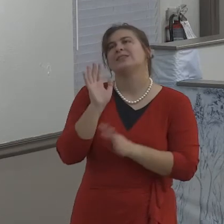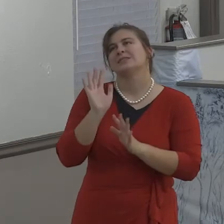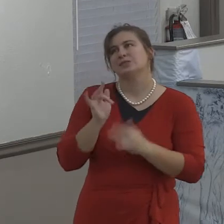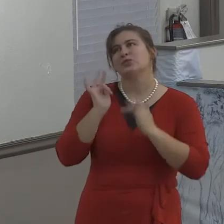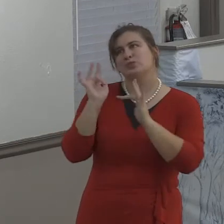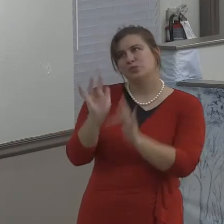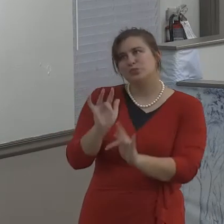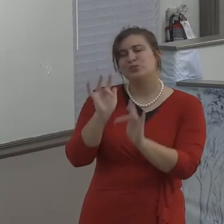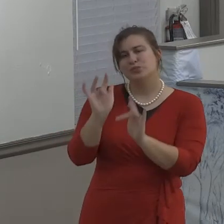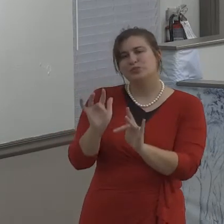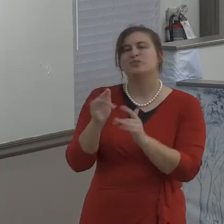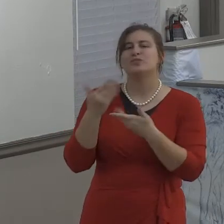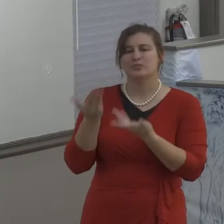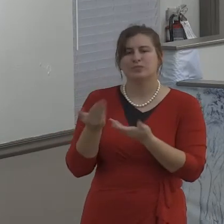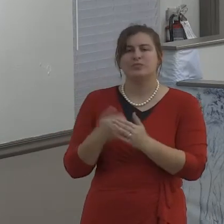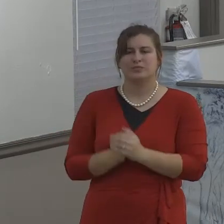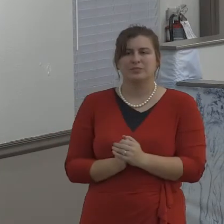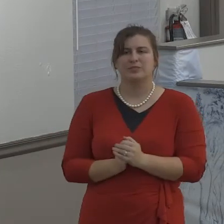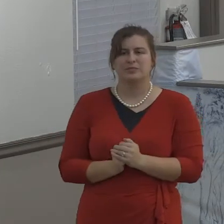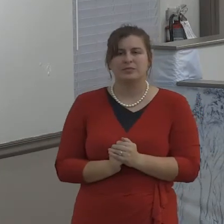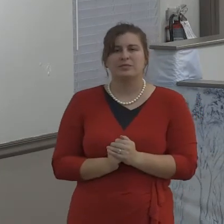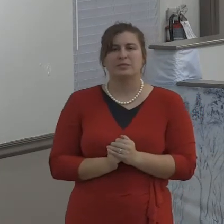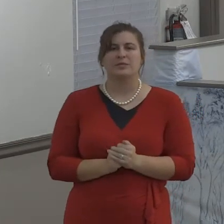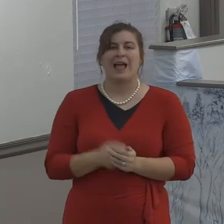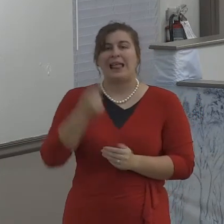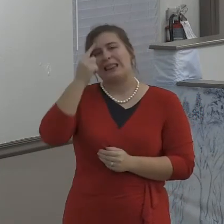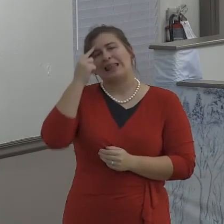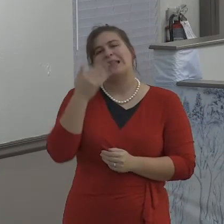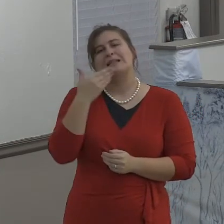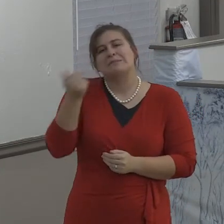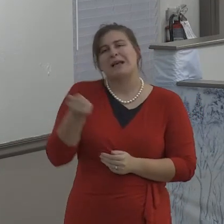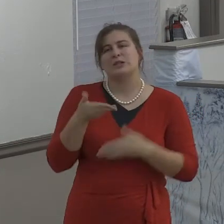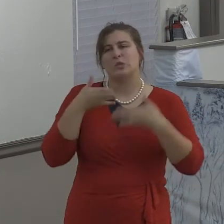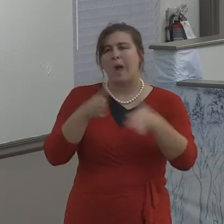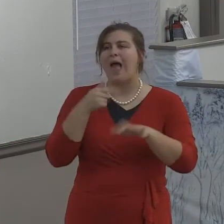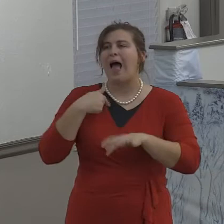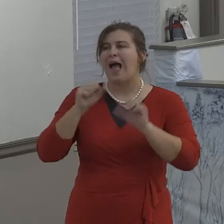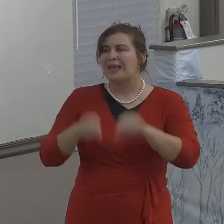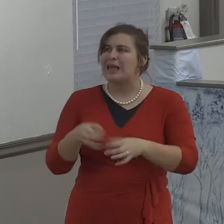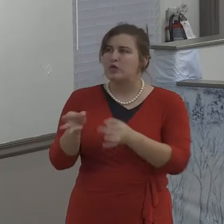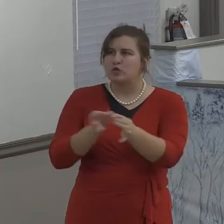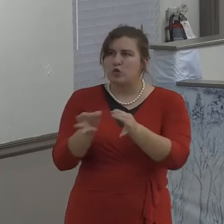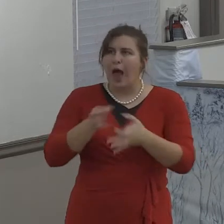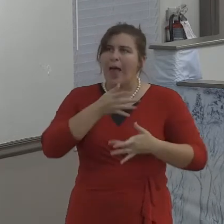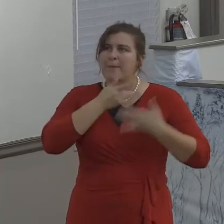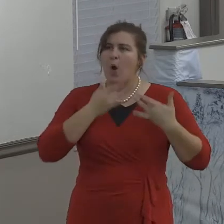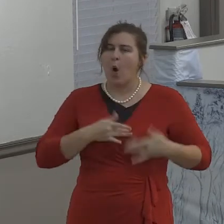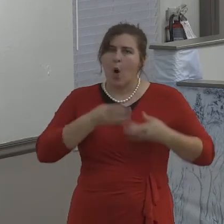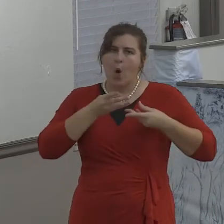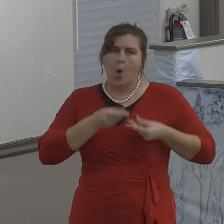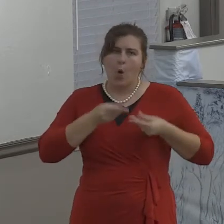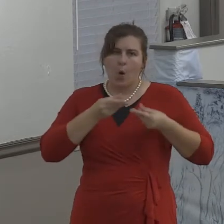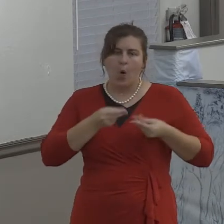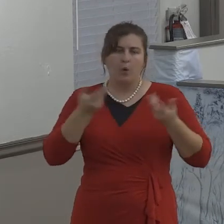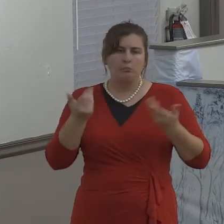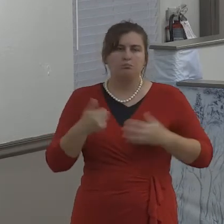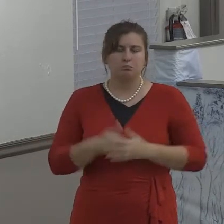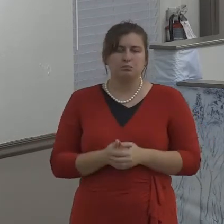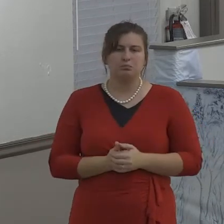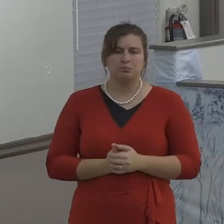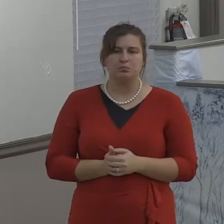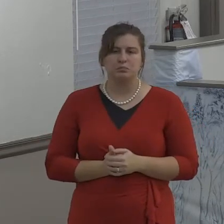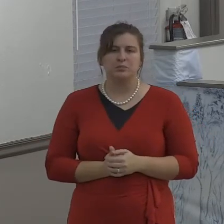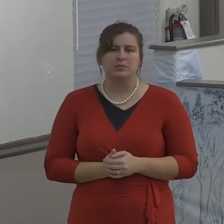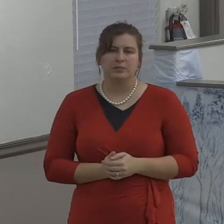In Lamentations 3, in verse 22 and 23, it says, it is of the Lord's mercies that we are not consumed, because